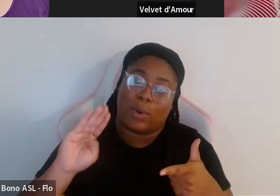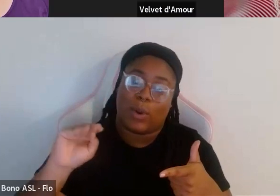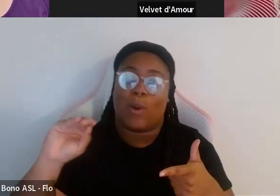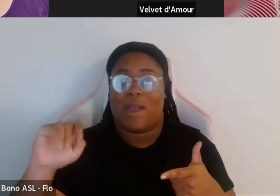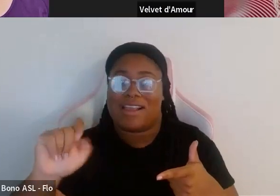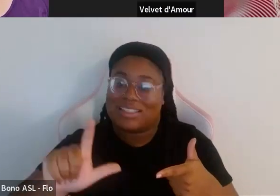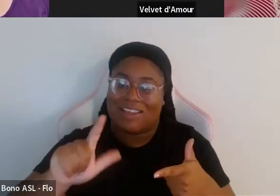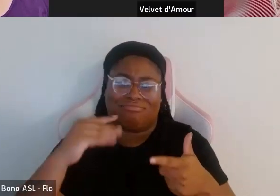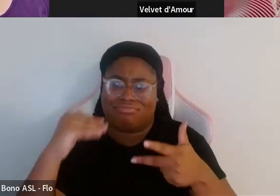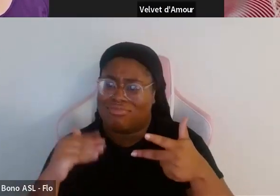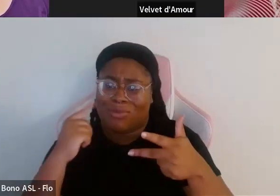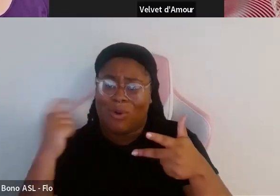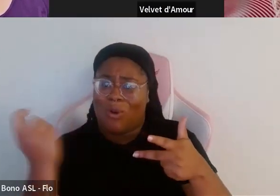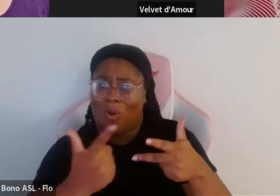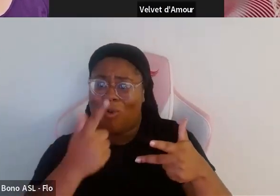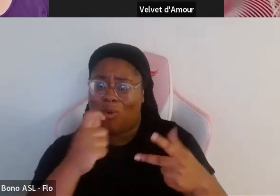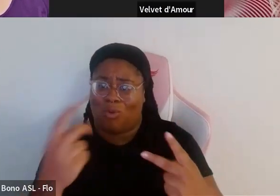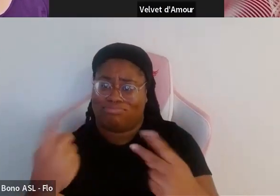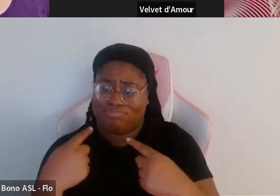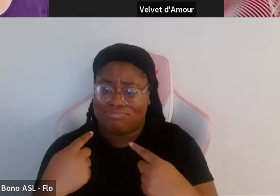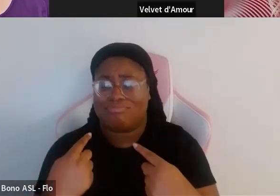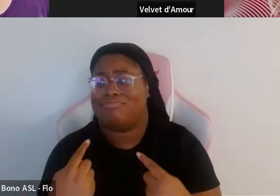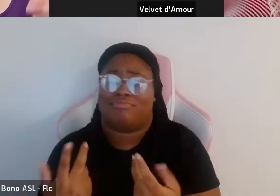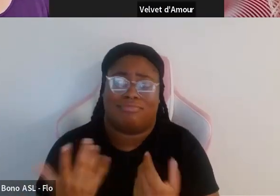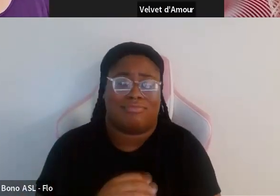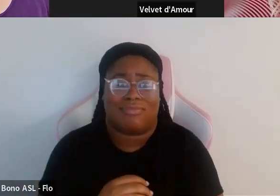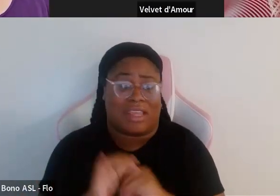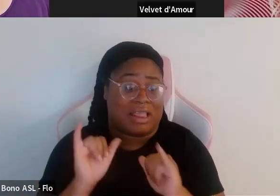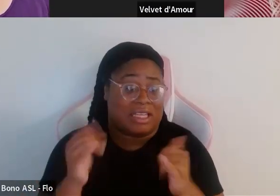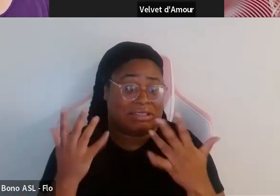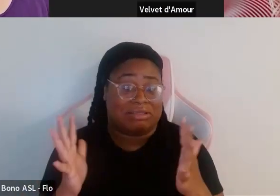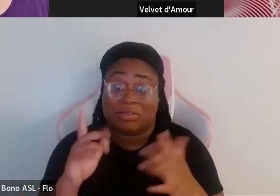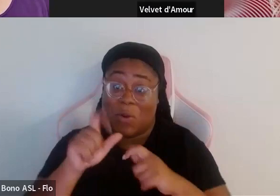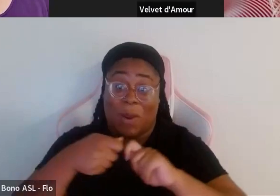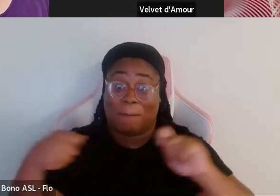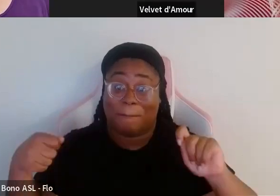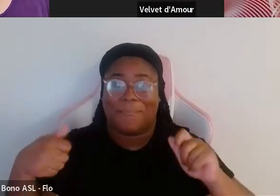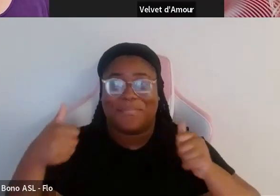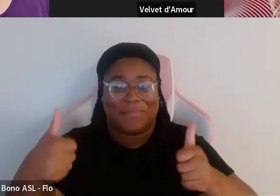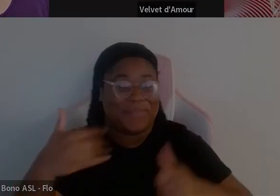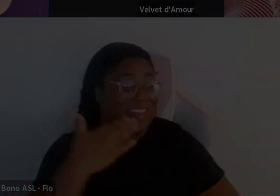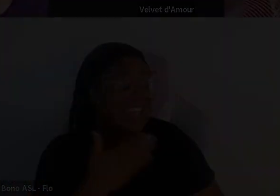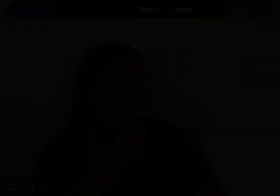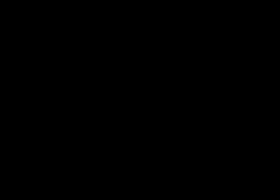to everyone who attended and that's it it's a wrap thank you guys thanks everybody